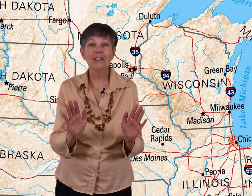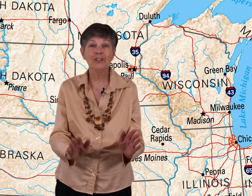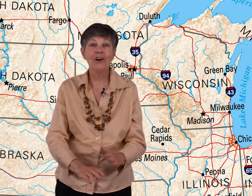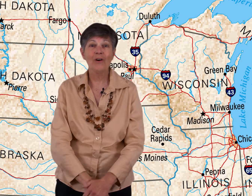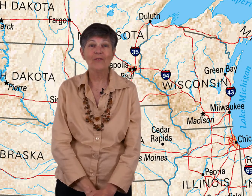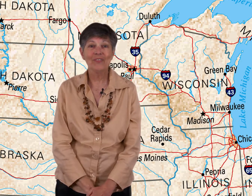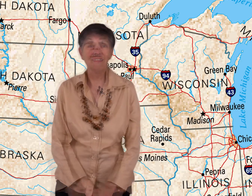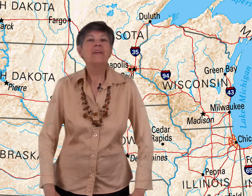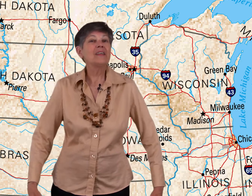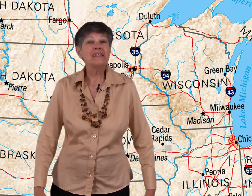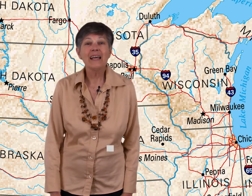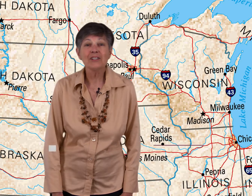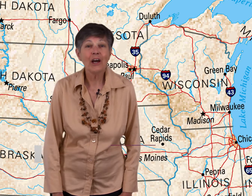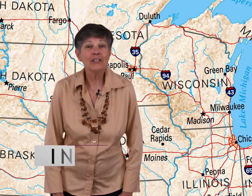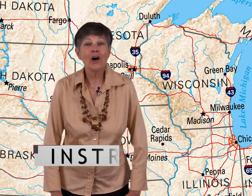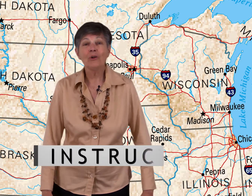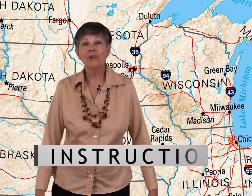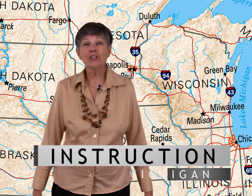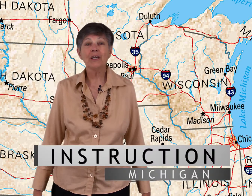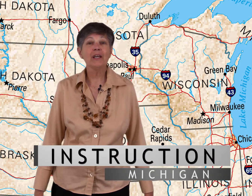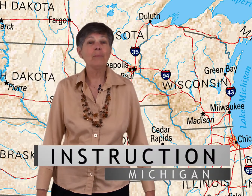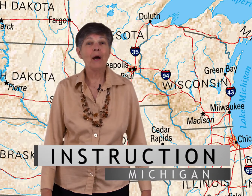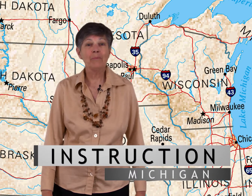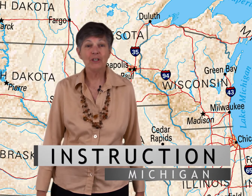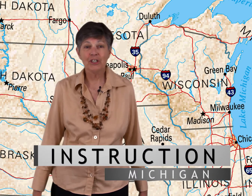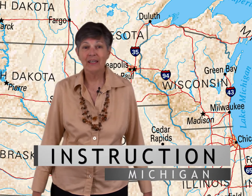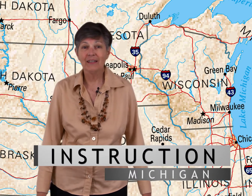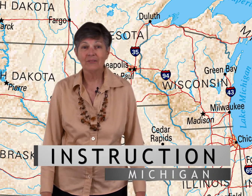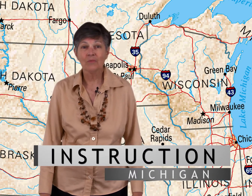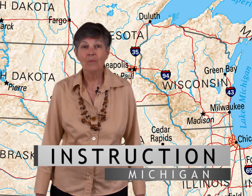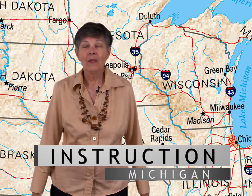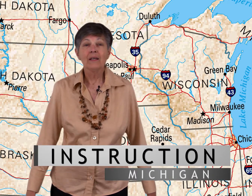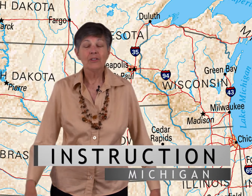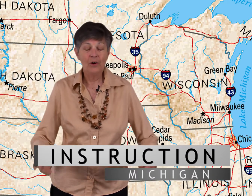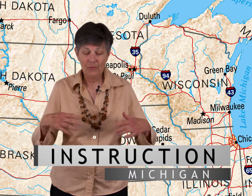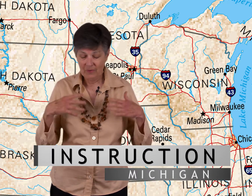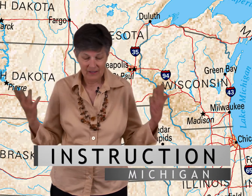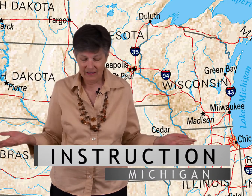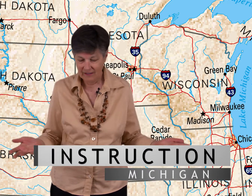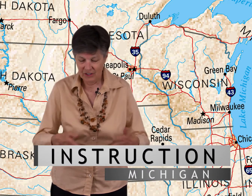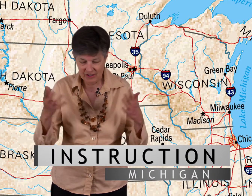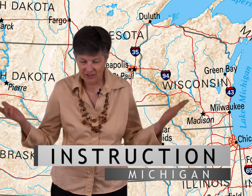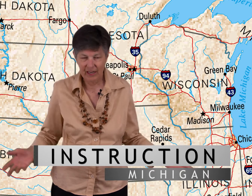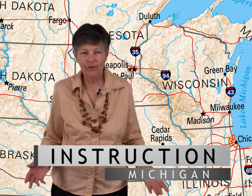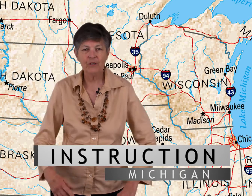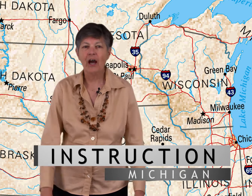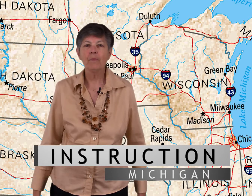need to know. The state song is called Michigan, My Michigan. So let's just take it from the top.